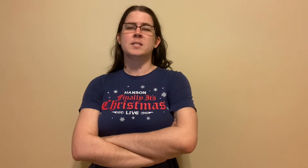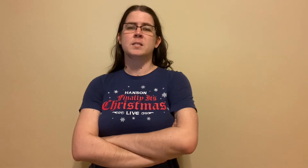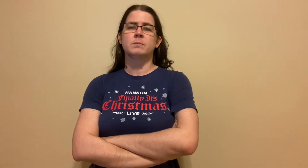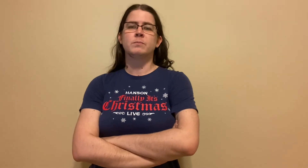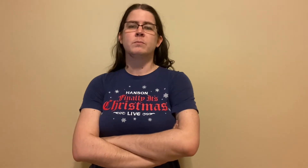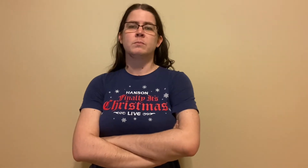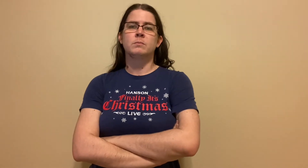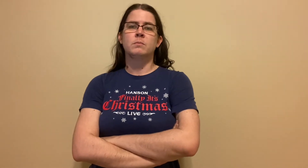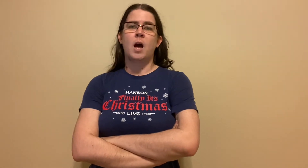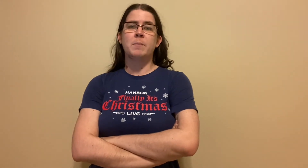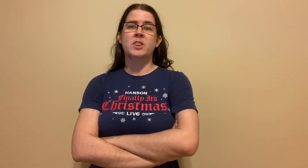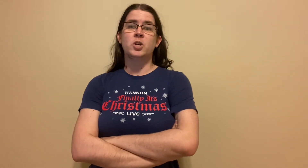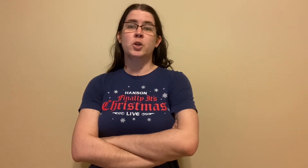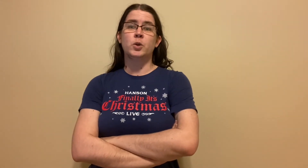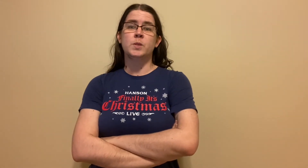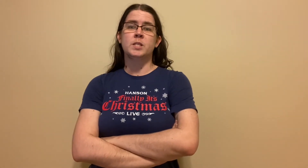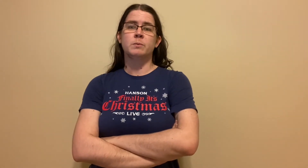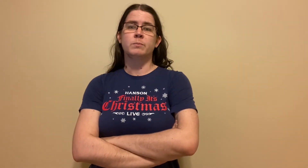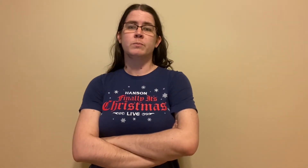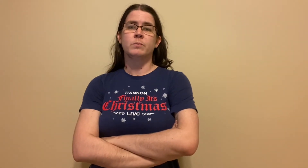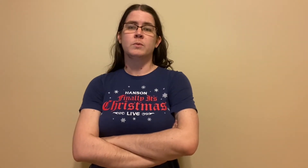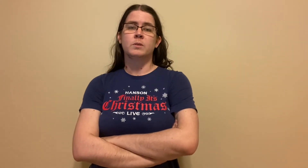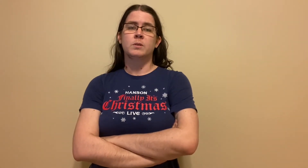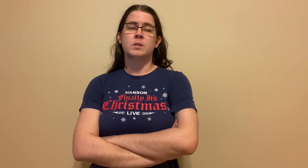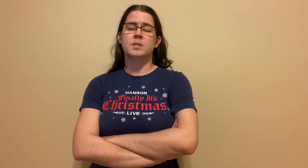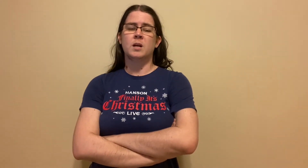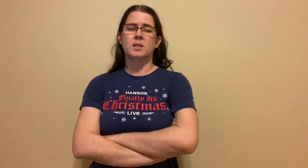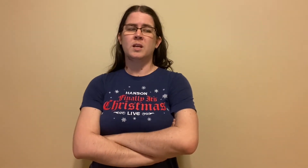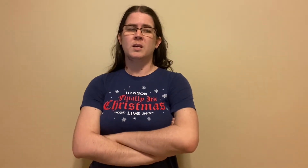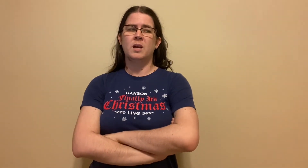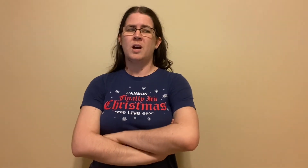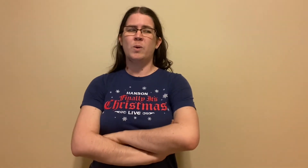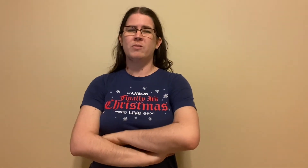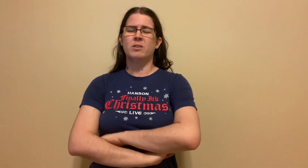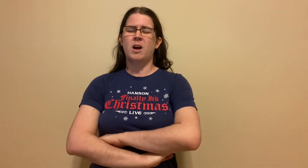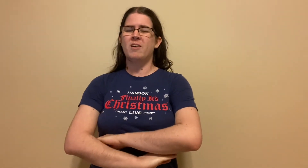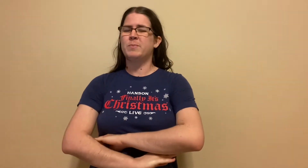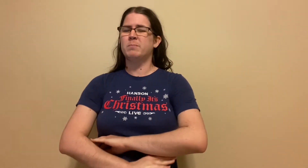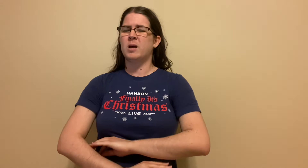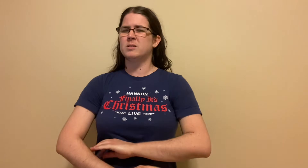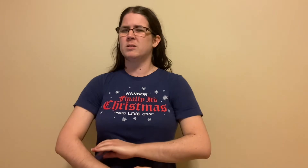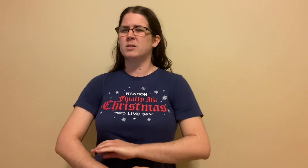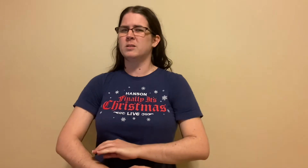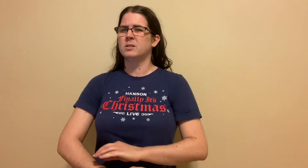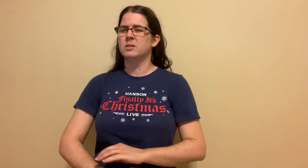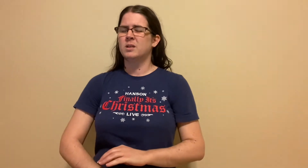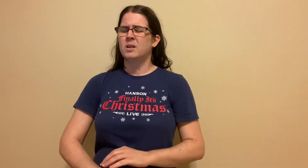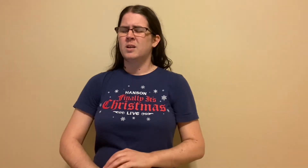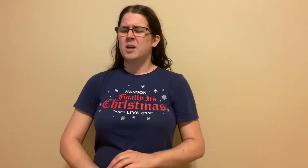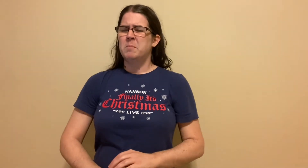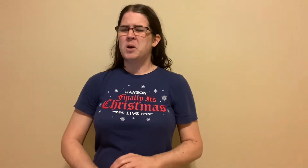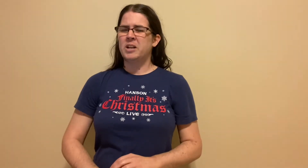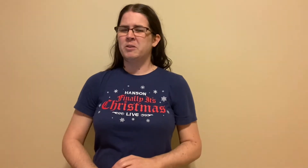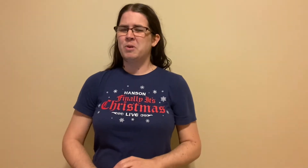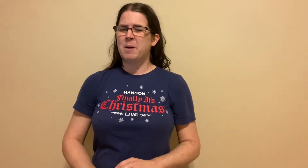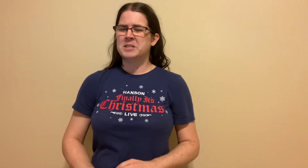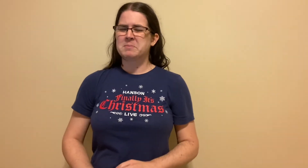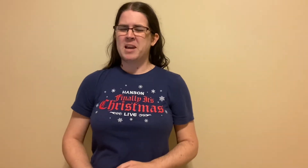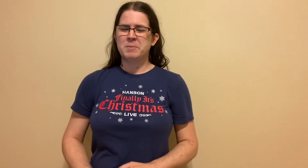I'm enthused suddenly however I've been puzzled bunny rabbits make me